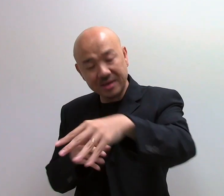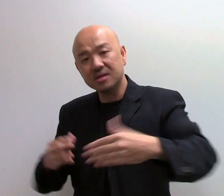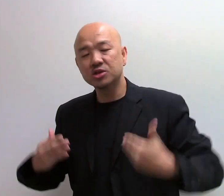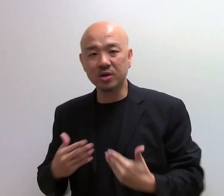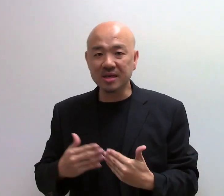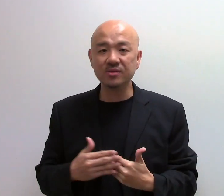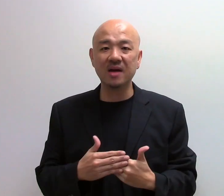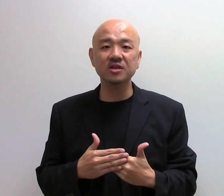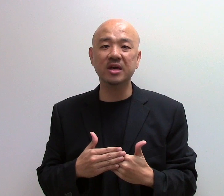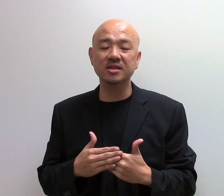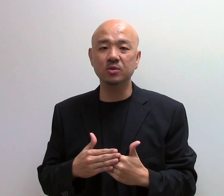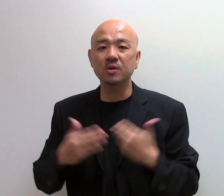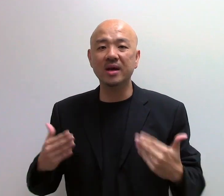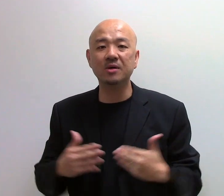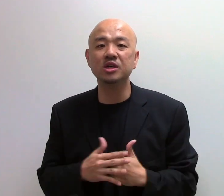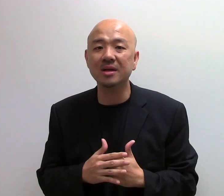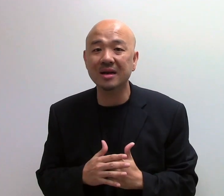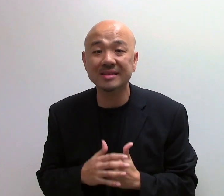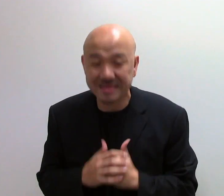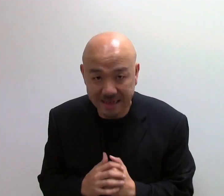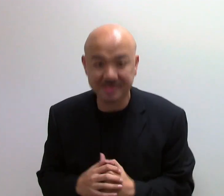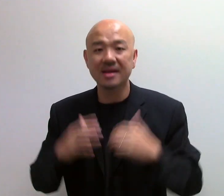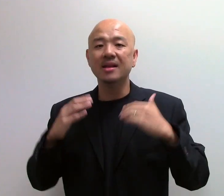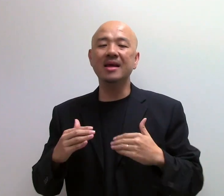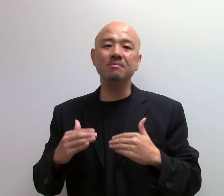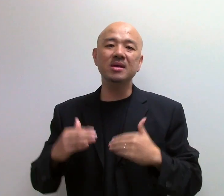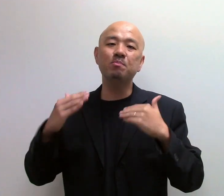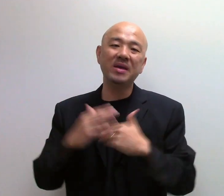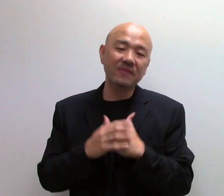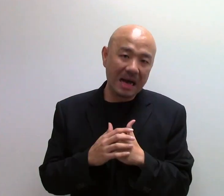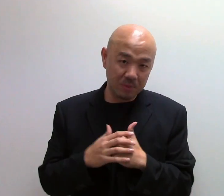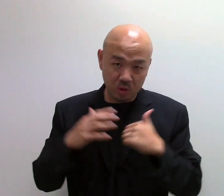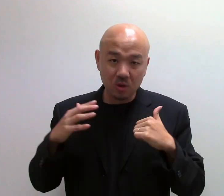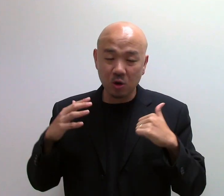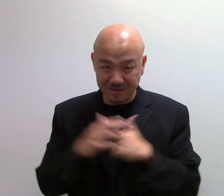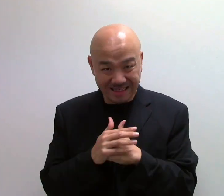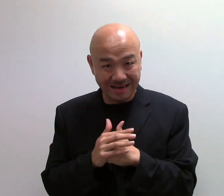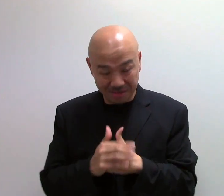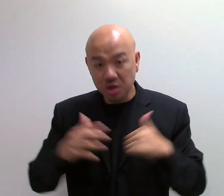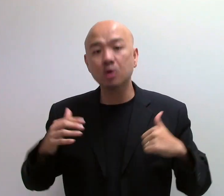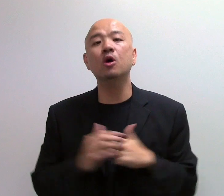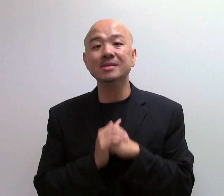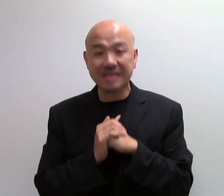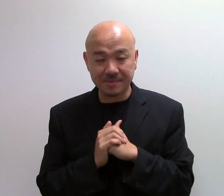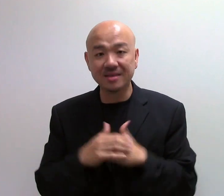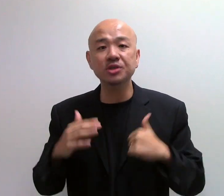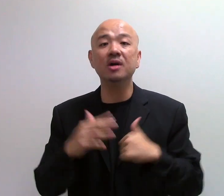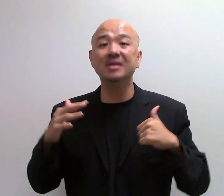Alright? Join us right after Chinese New Year when our J1 class starts. Let me beef up your content, your concepts and teach you how to